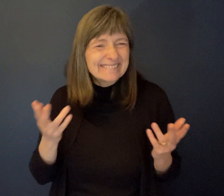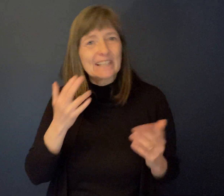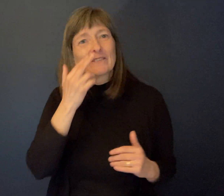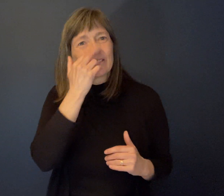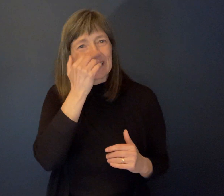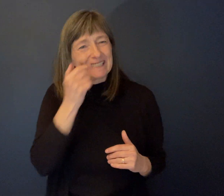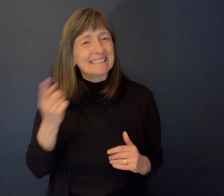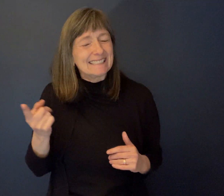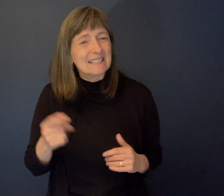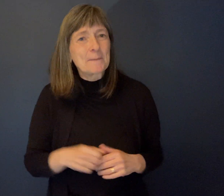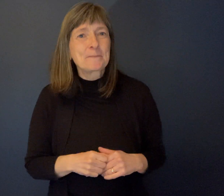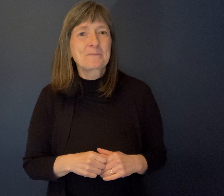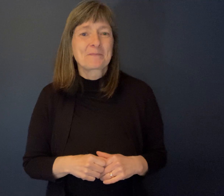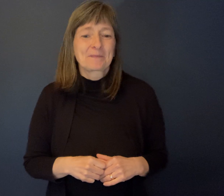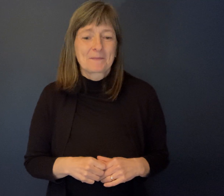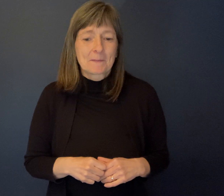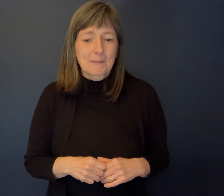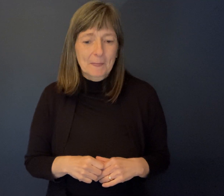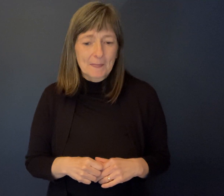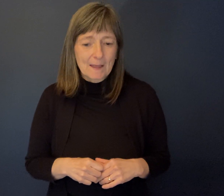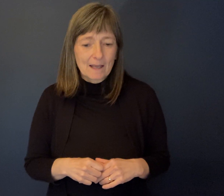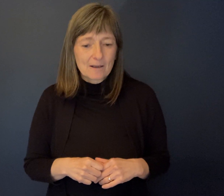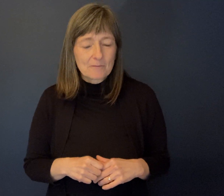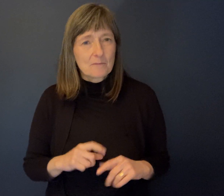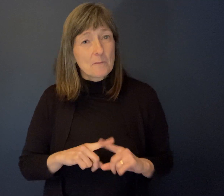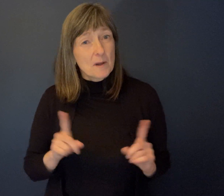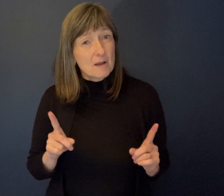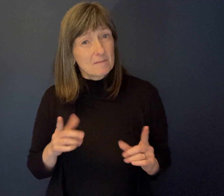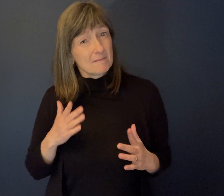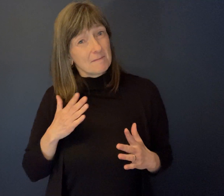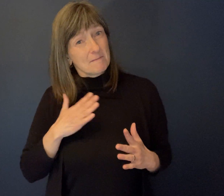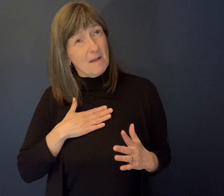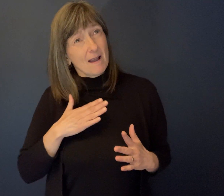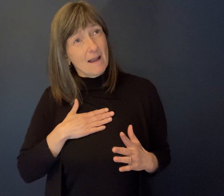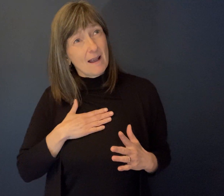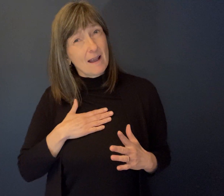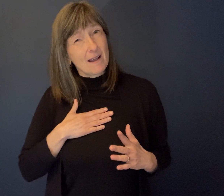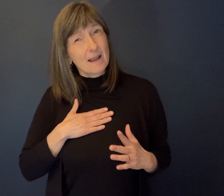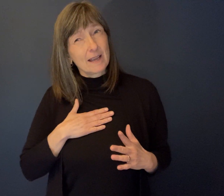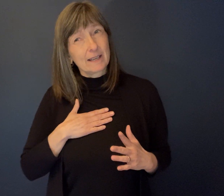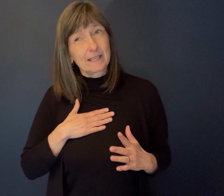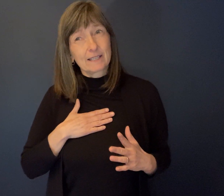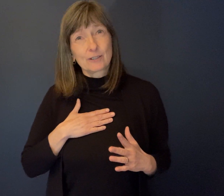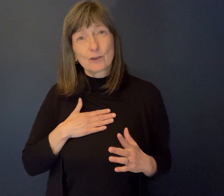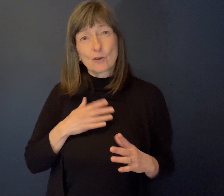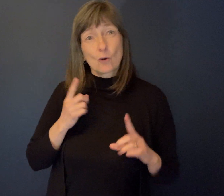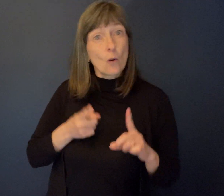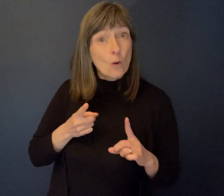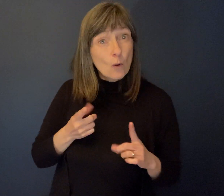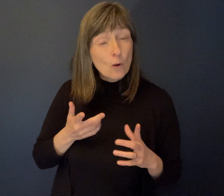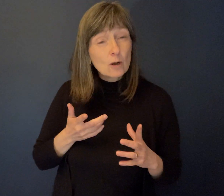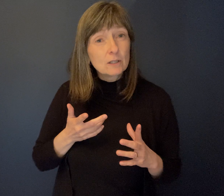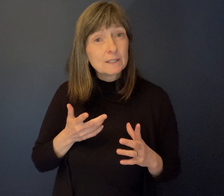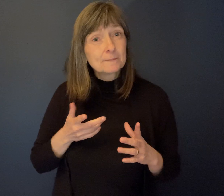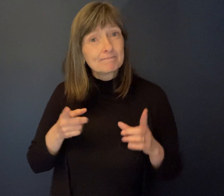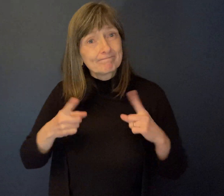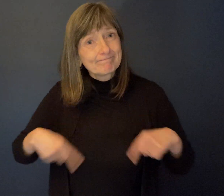But I guess for me, what I was trying to accomplish, trying to convince people that individuals with disabilities,